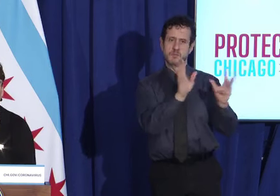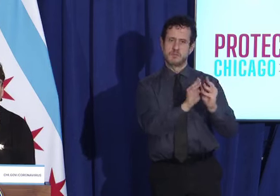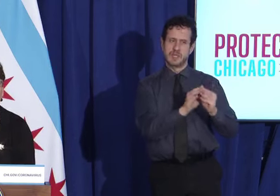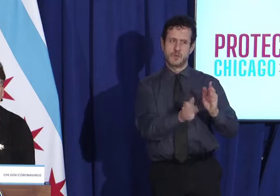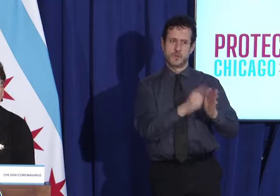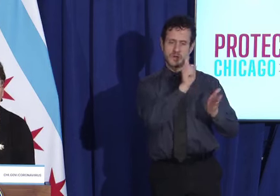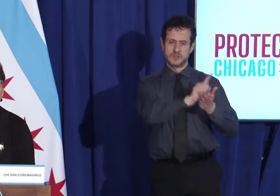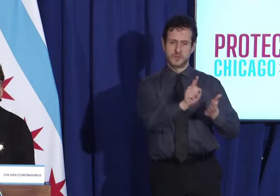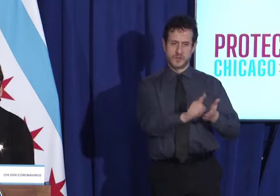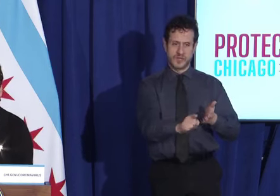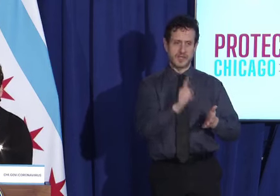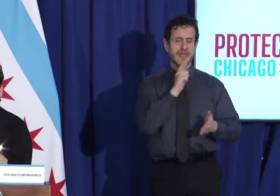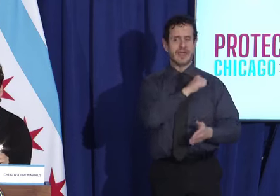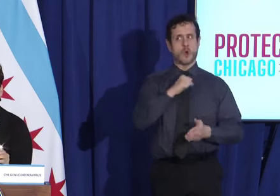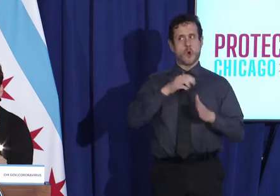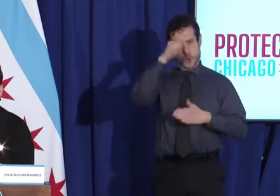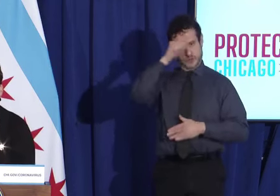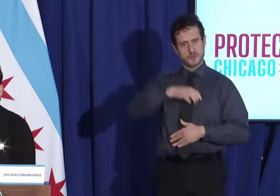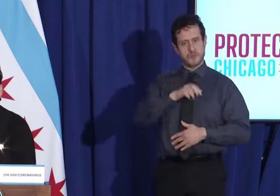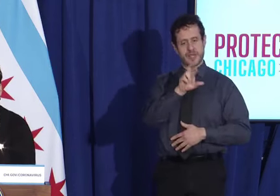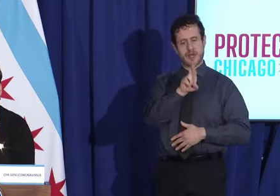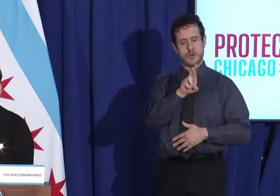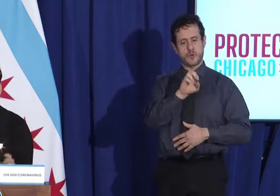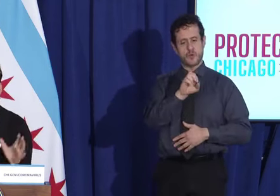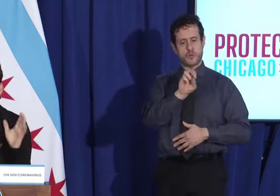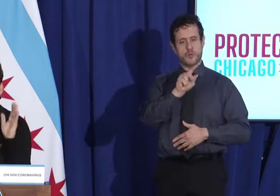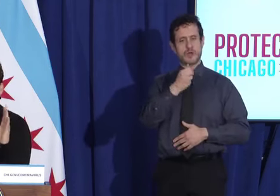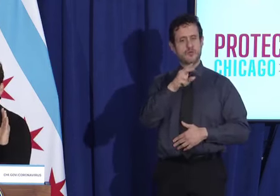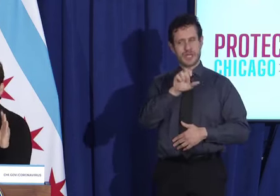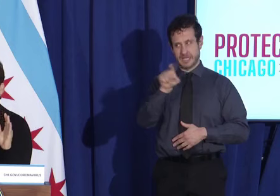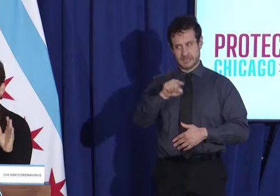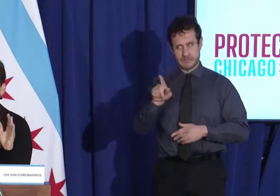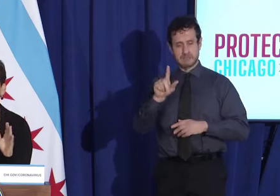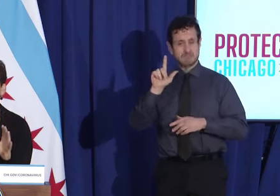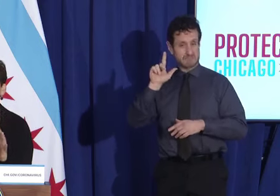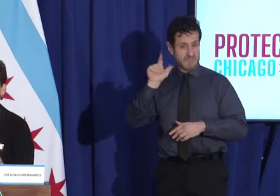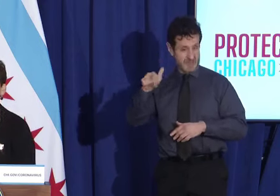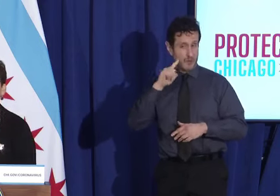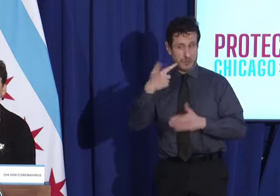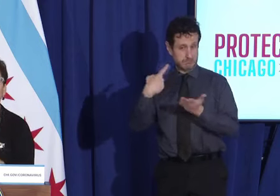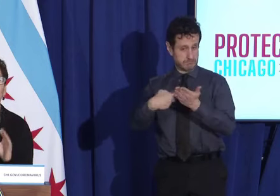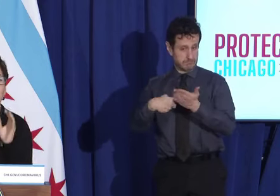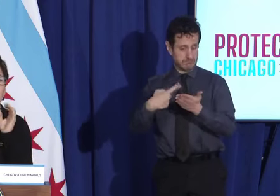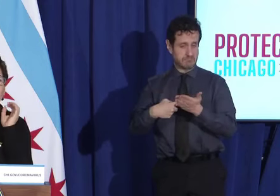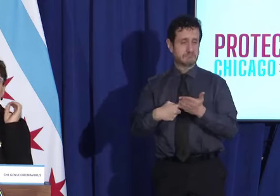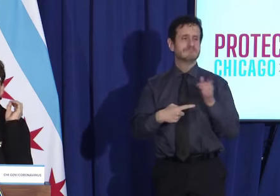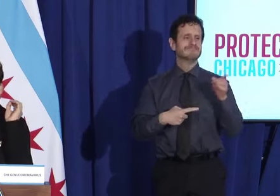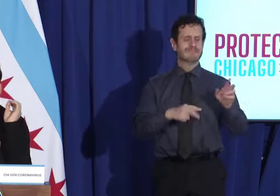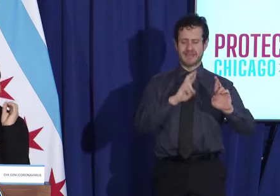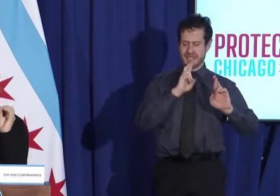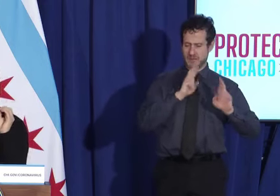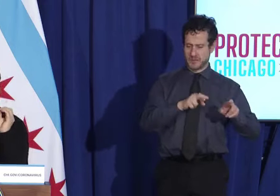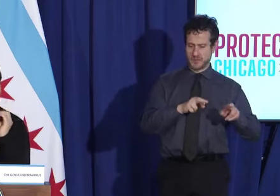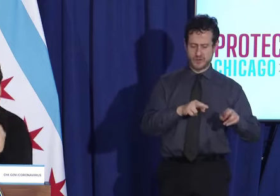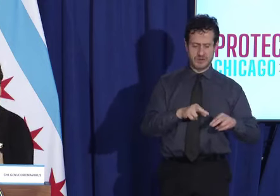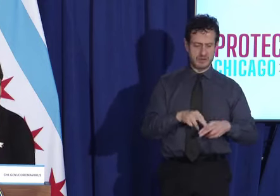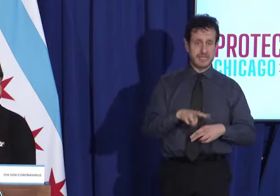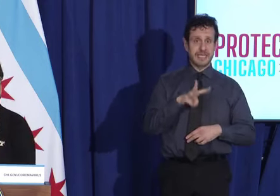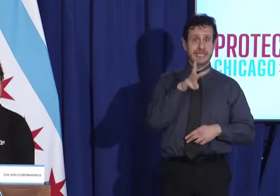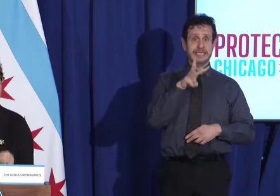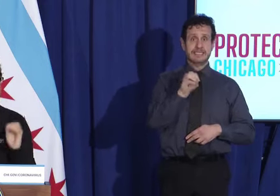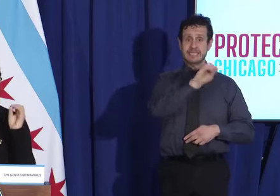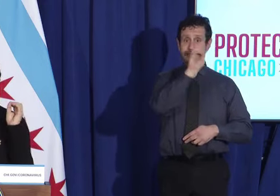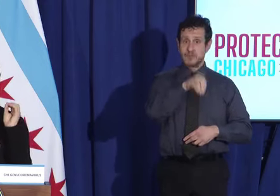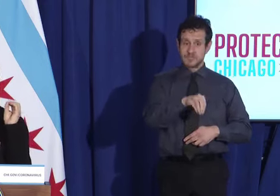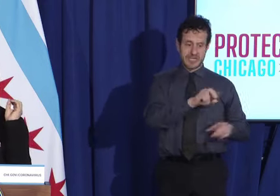Alderman Rodriguez will talk about that a little bit more, but they were reporting at some point rates of 60%